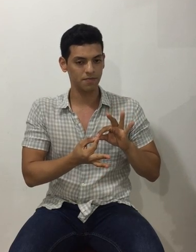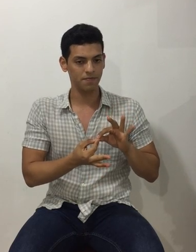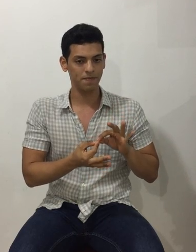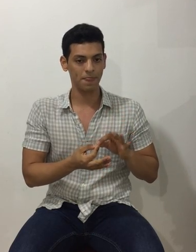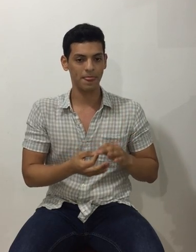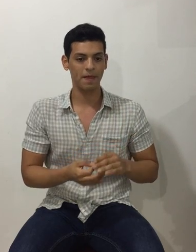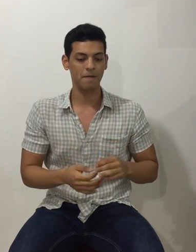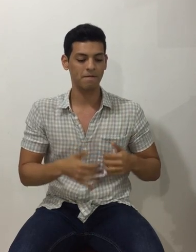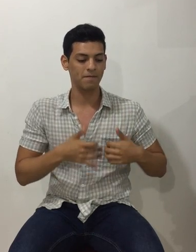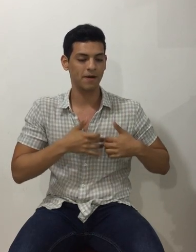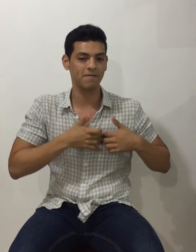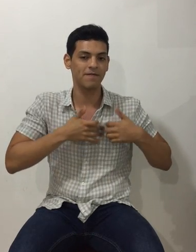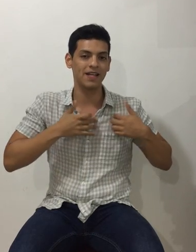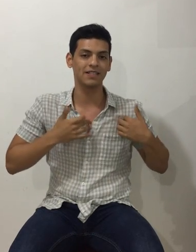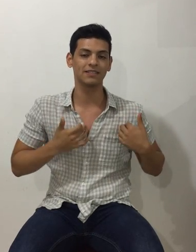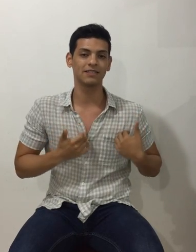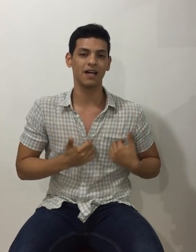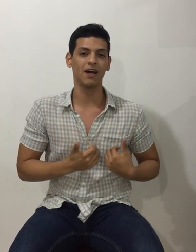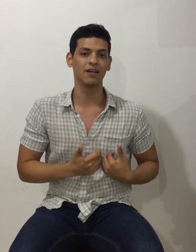my valentine.